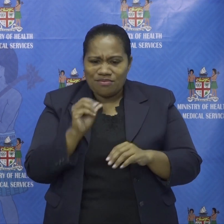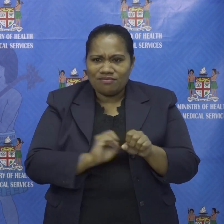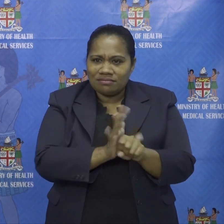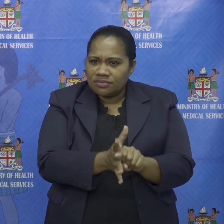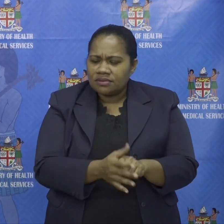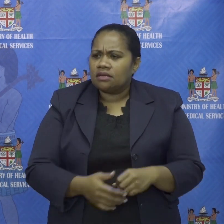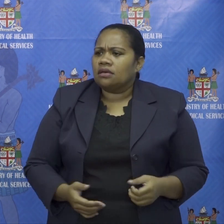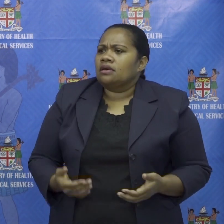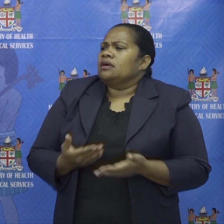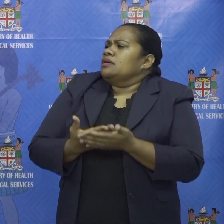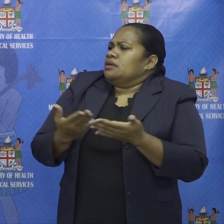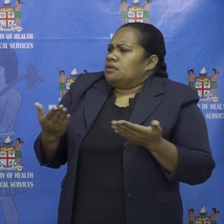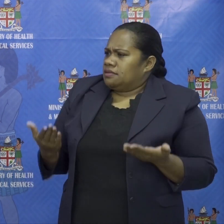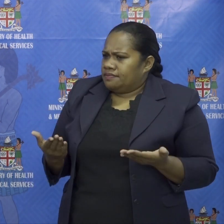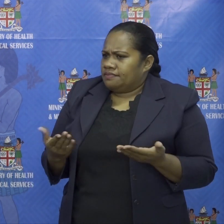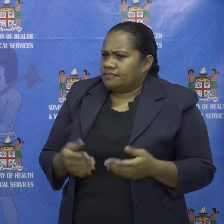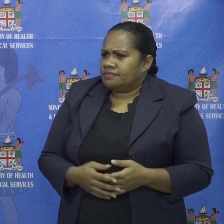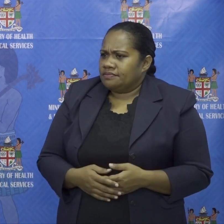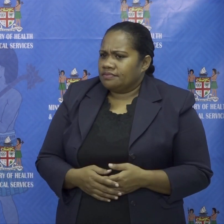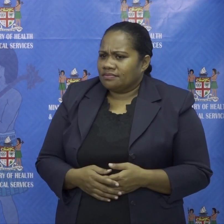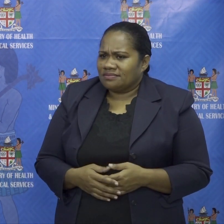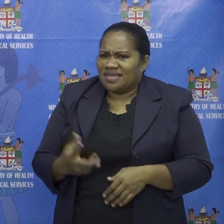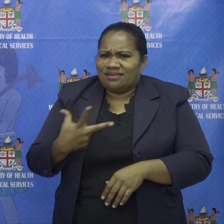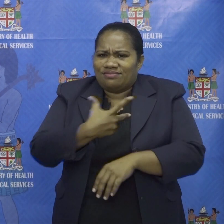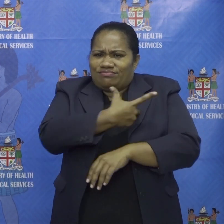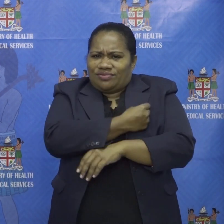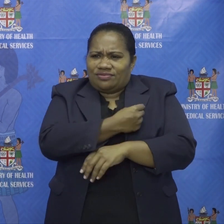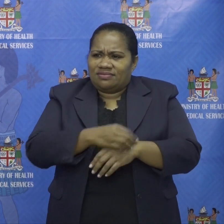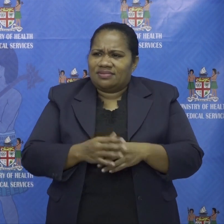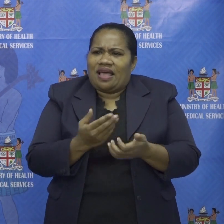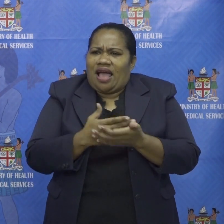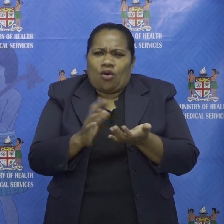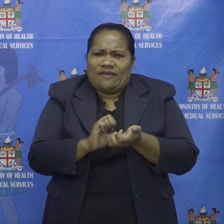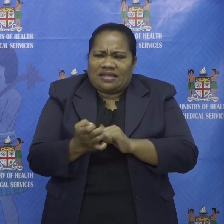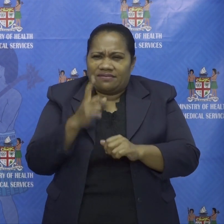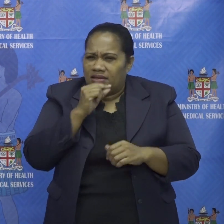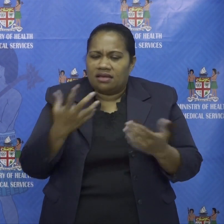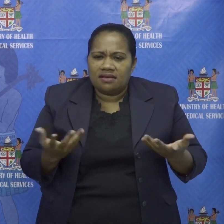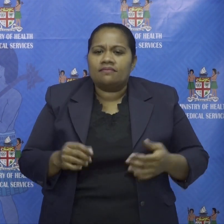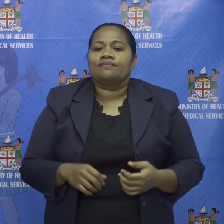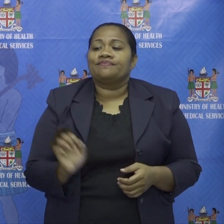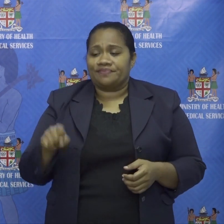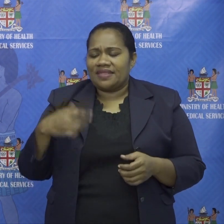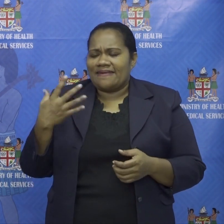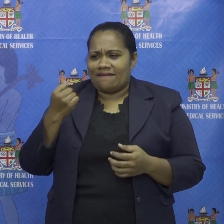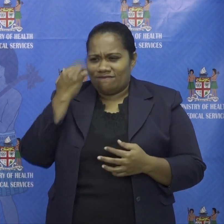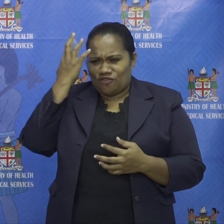vaccine against the new variant there have been concerns raised